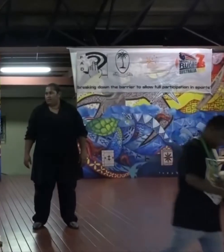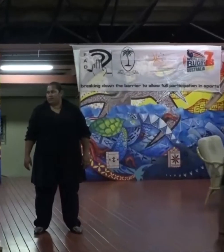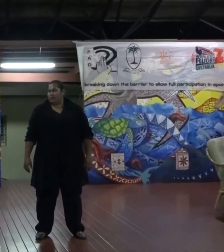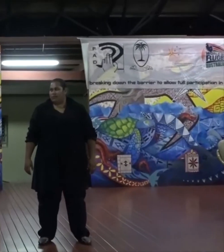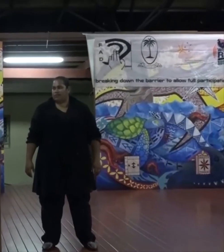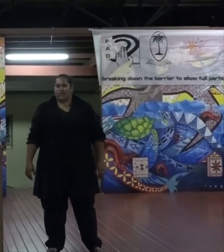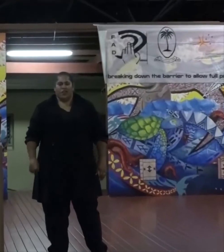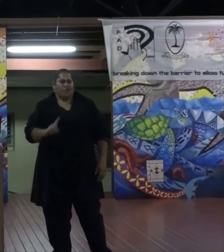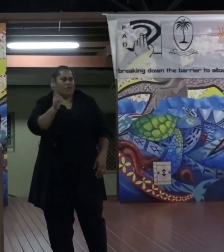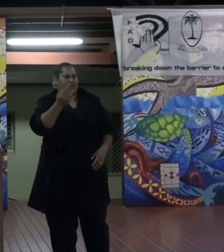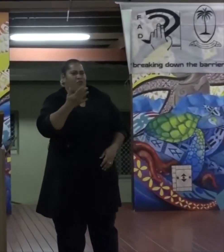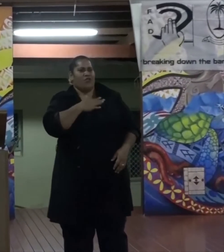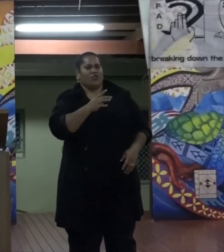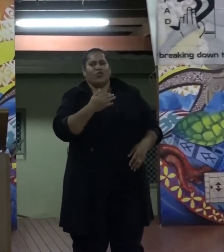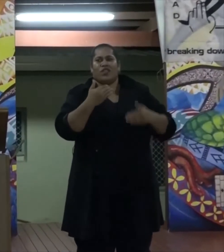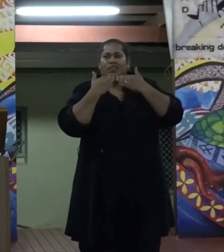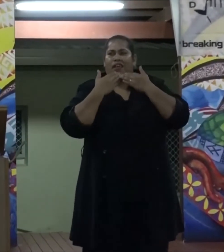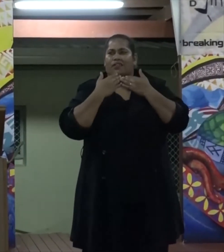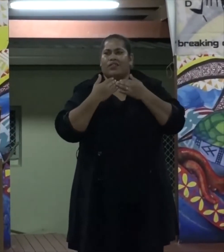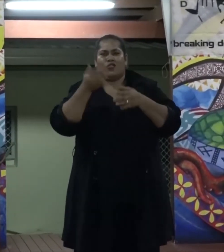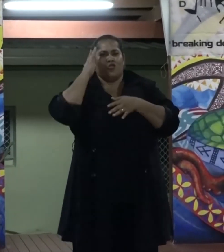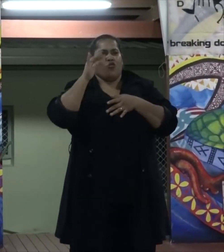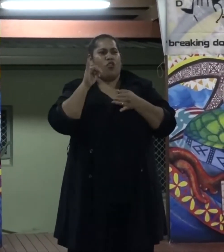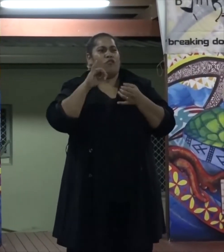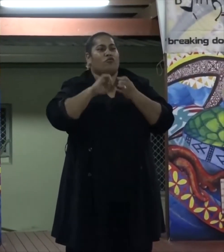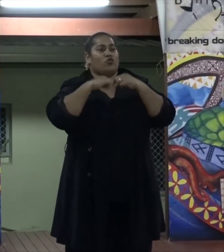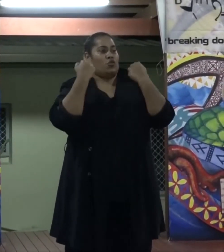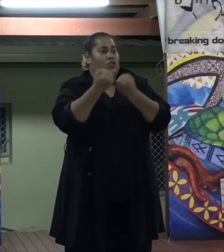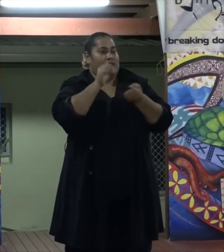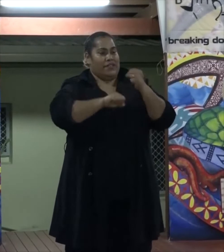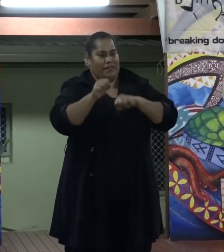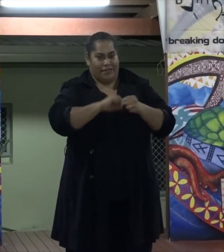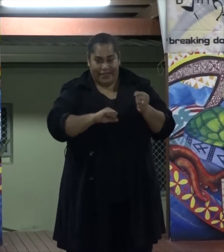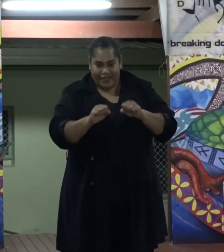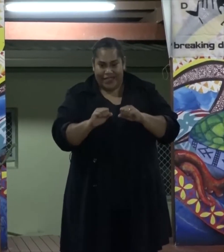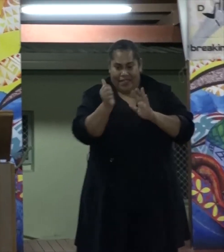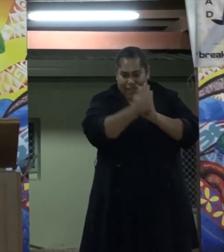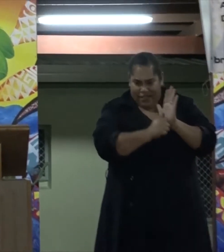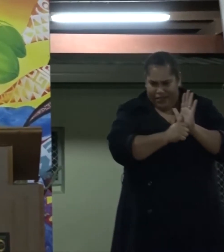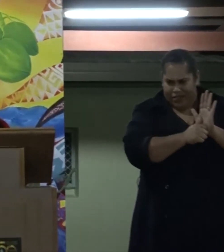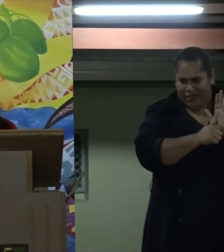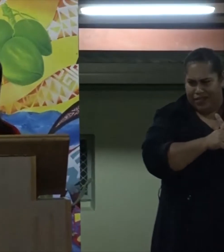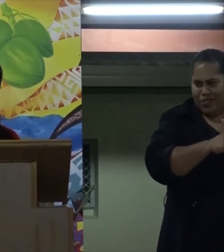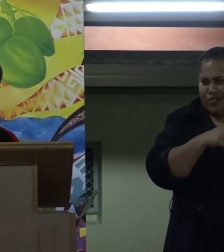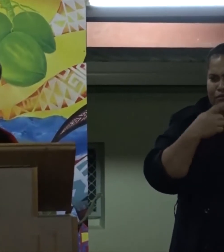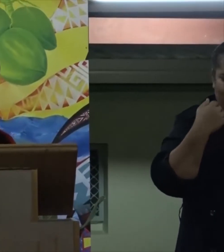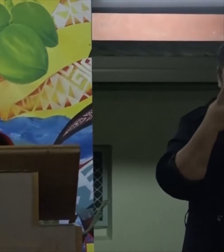Firstly, I'd like to thank the School of Social Sciences and Arts for giving the opportunity for me to share my narrative.